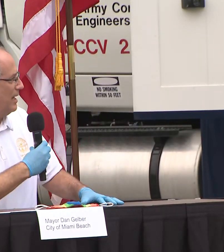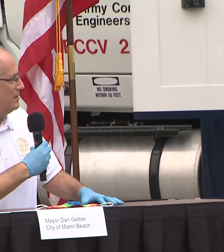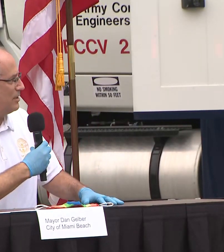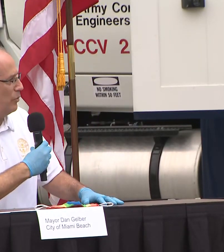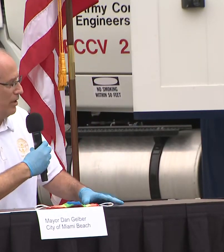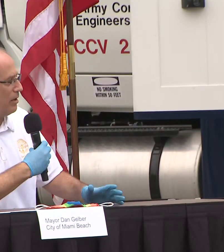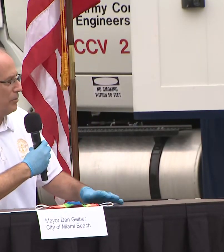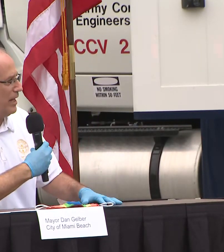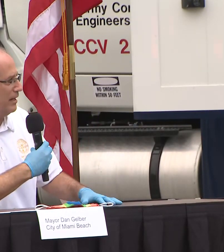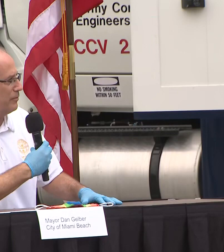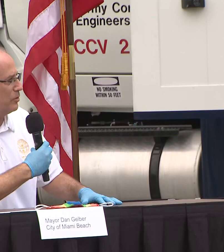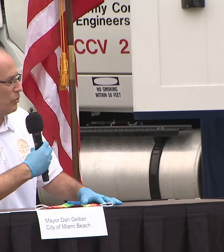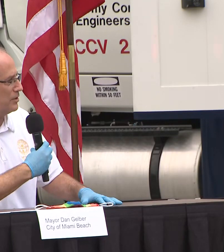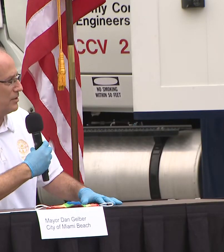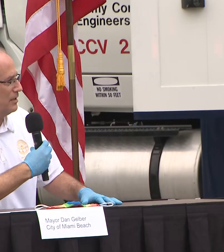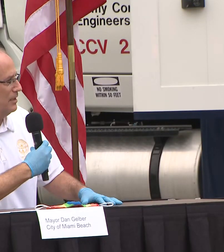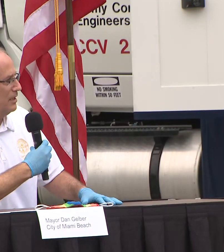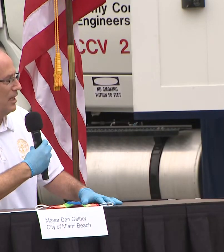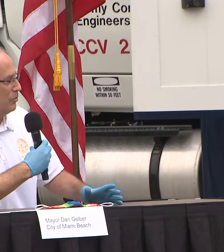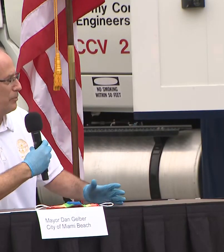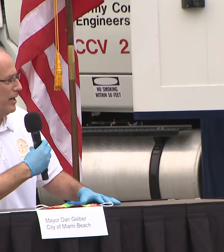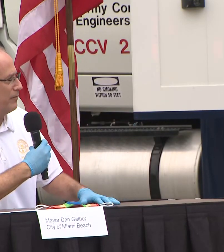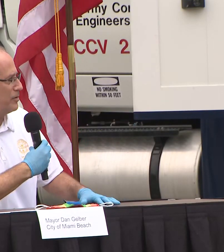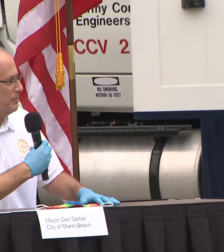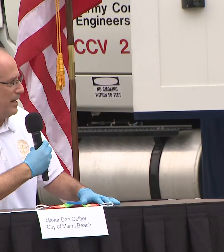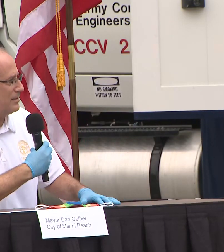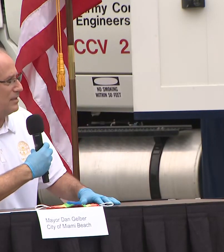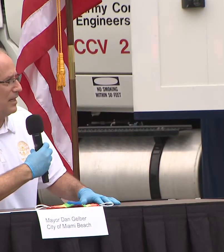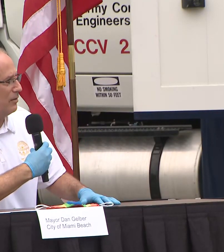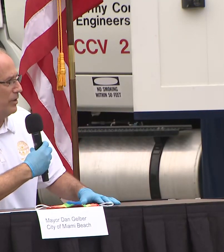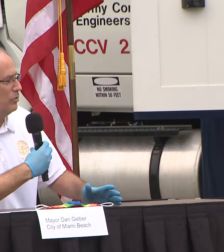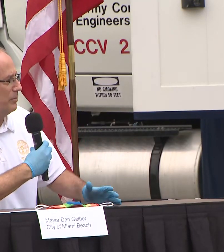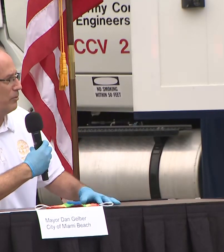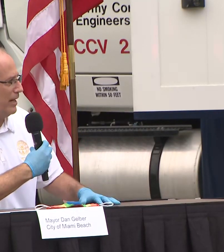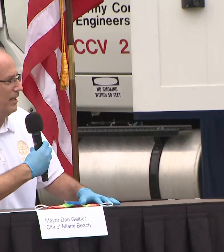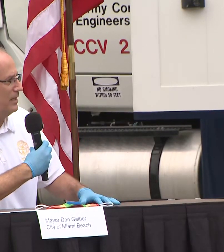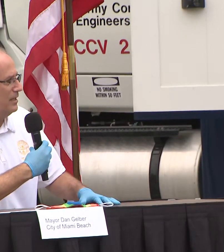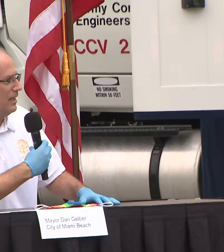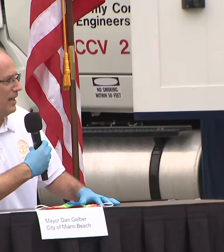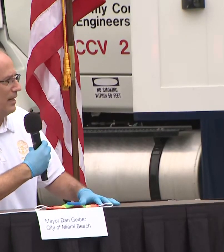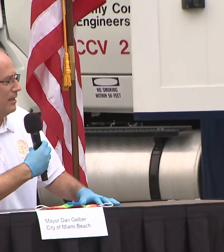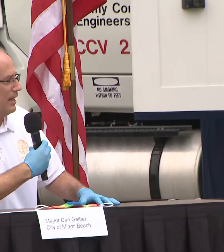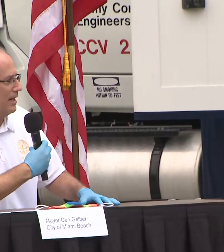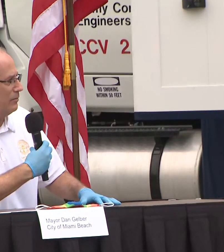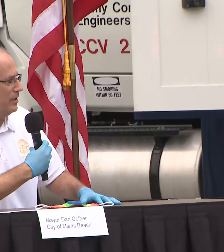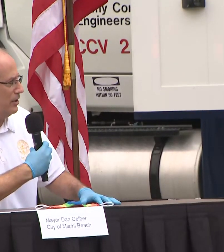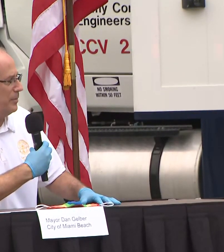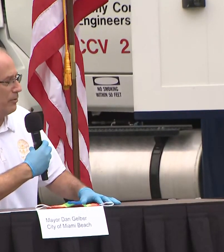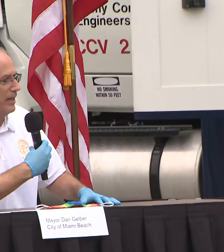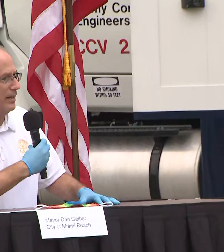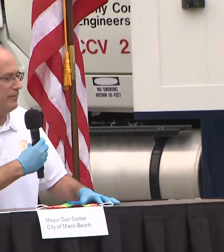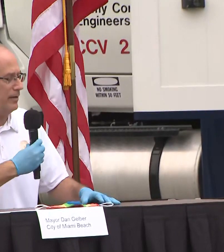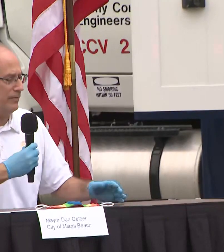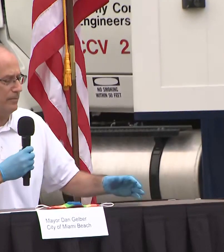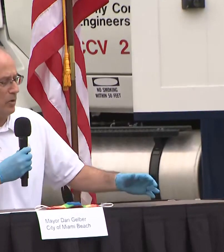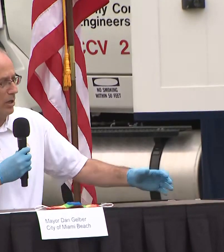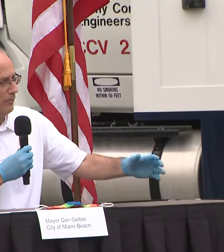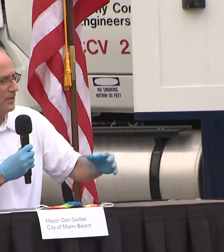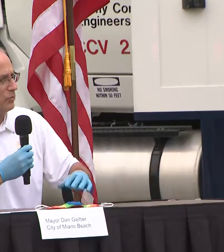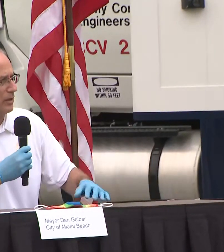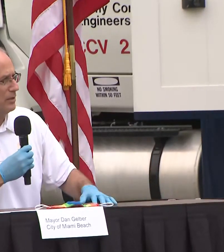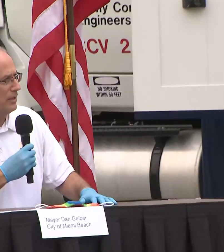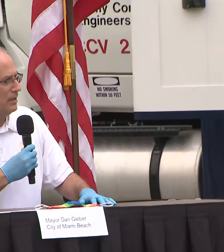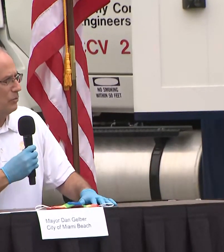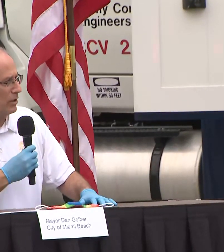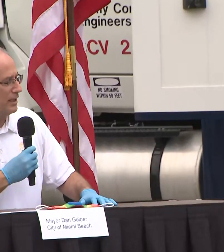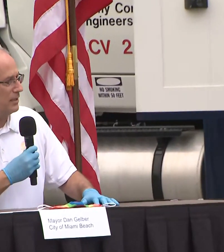and so we are planning for the worst and we're praying for the best and we will be ready and I and I we couldn't be ready if all